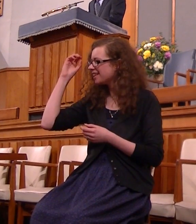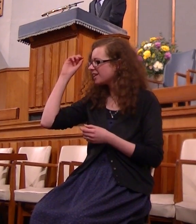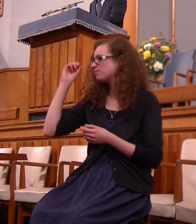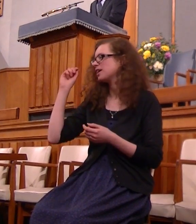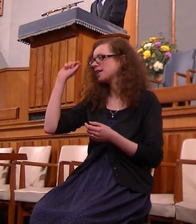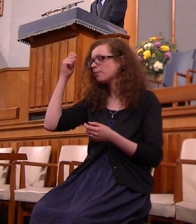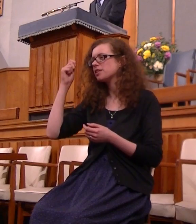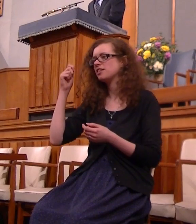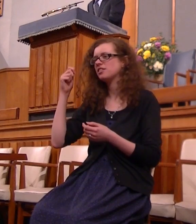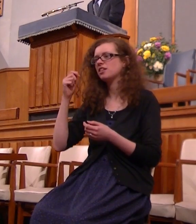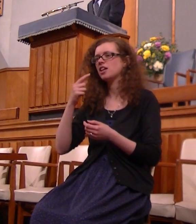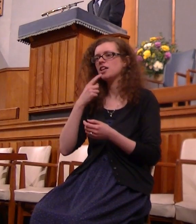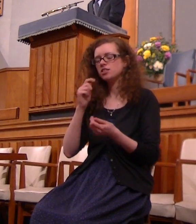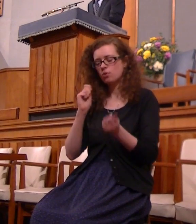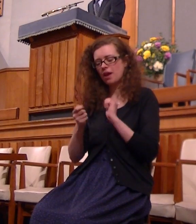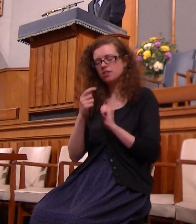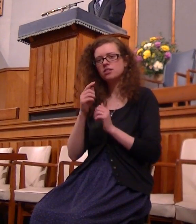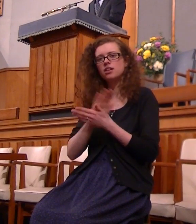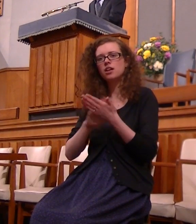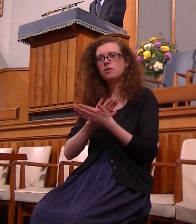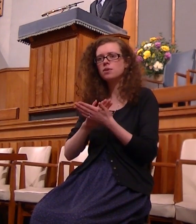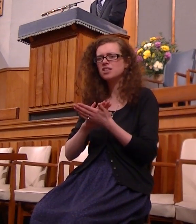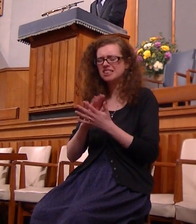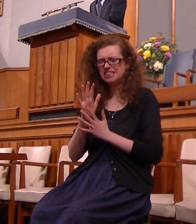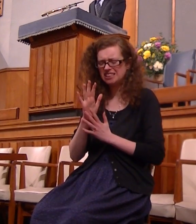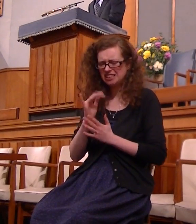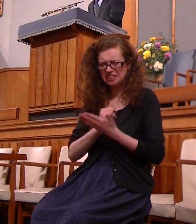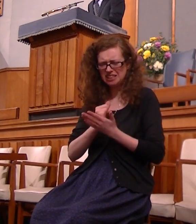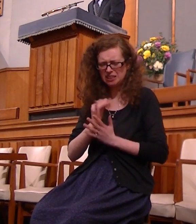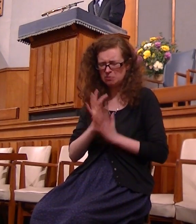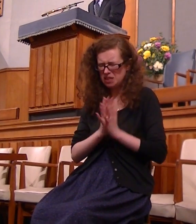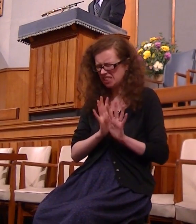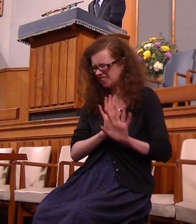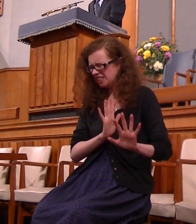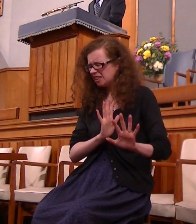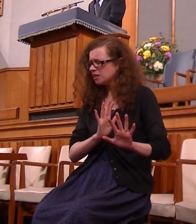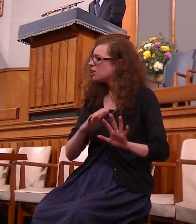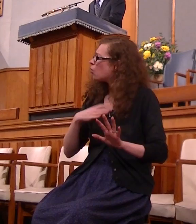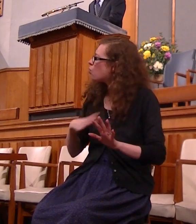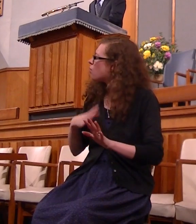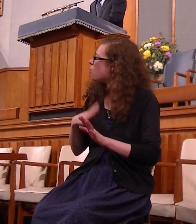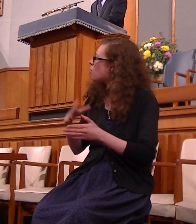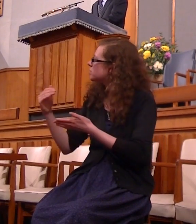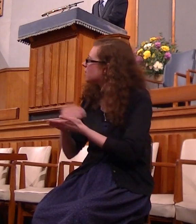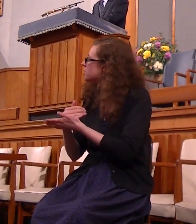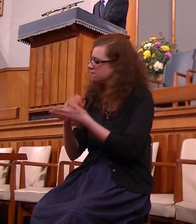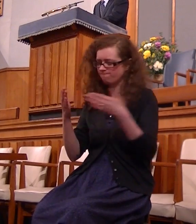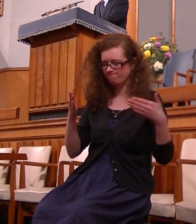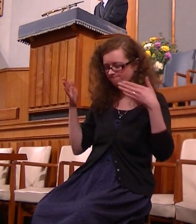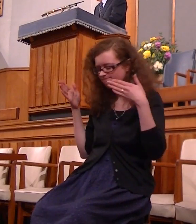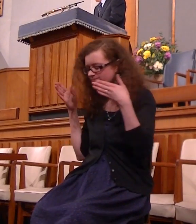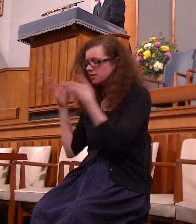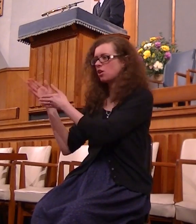sin yearning for salvation and turning to the Lord and he coined the